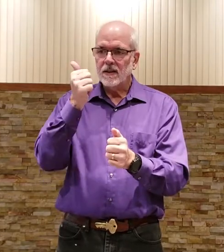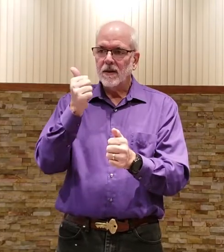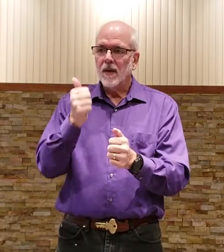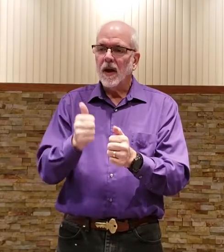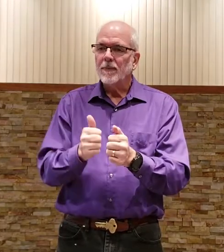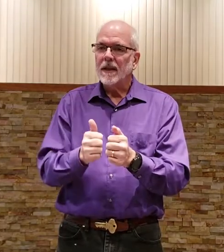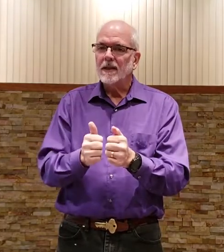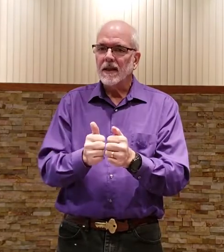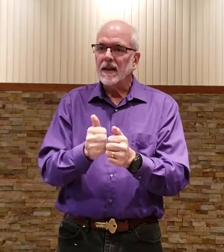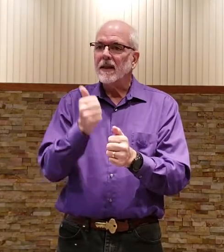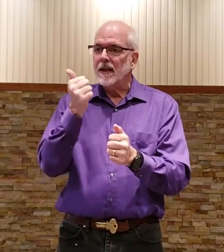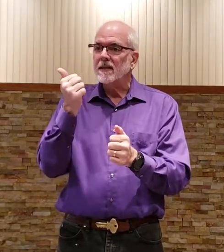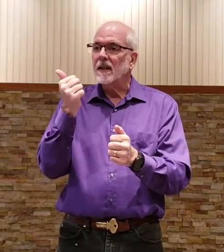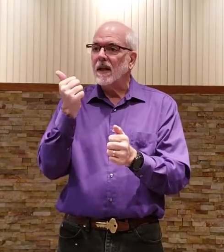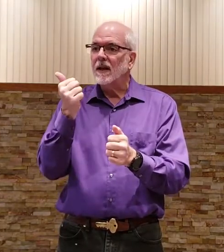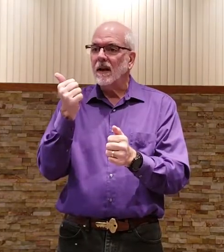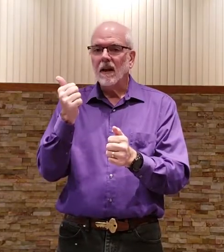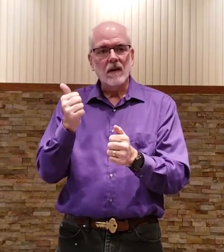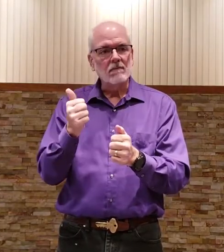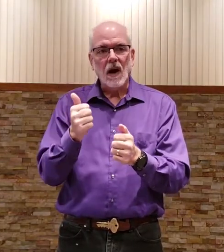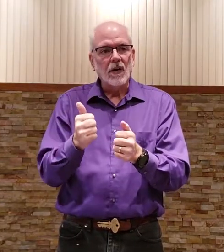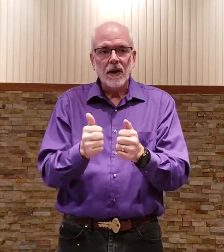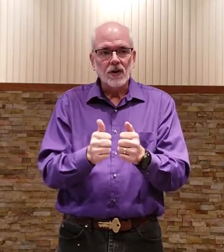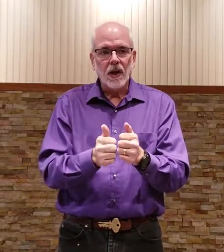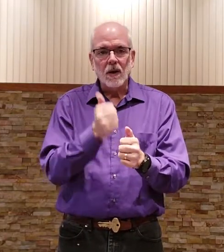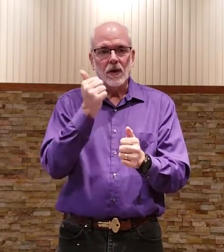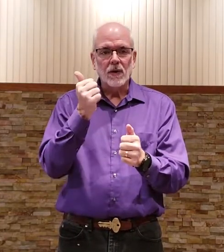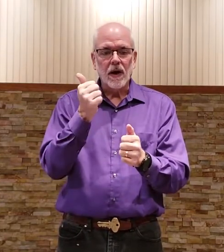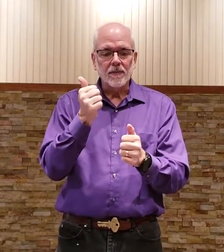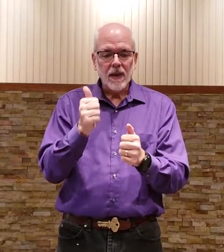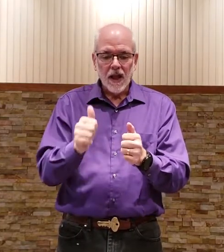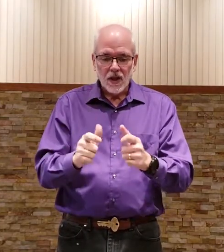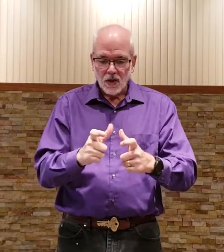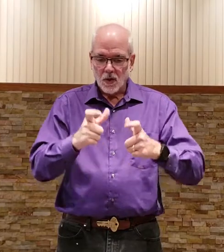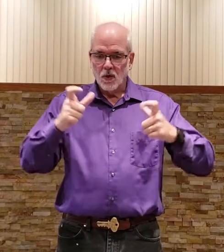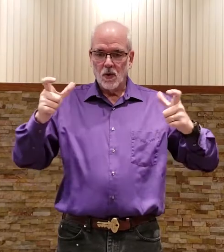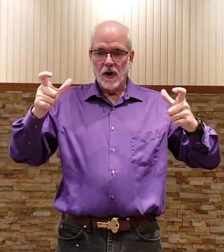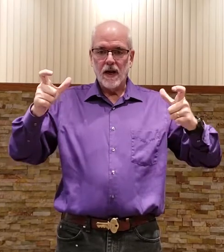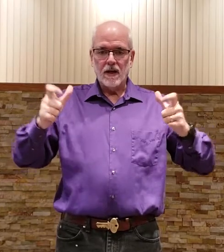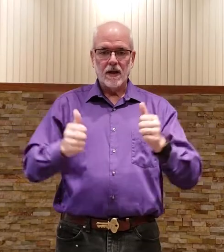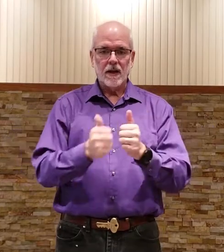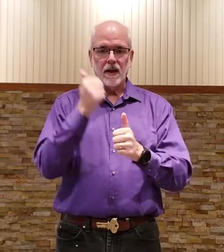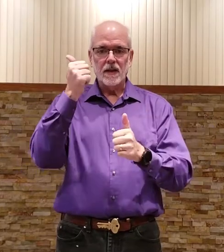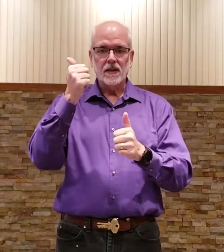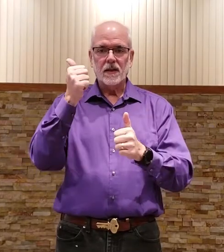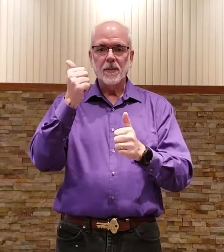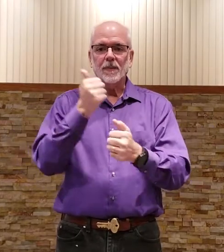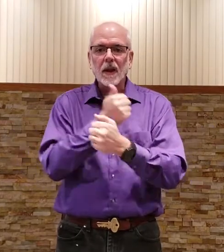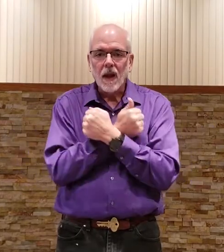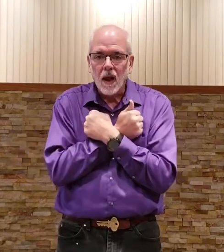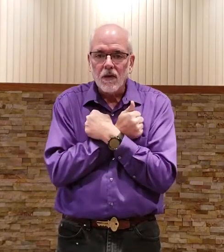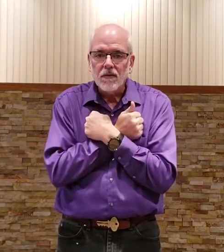this is like the est ending in our english language right so great is love love